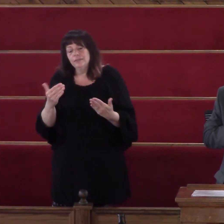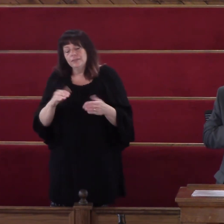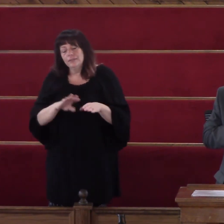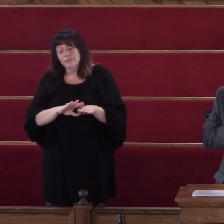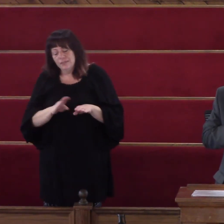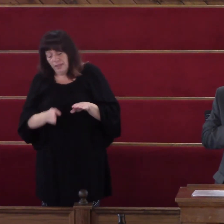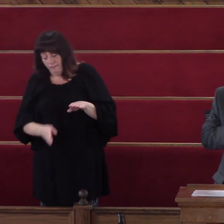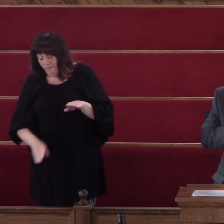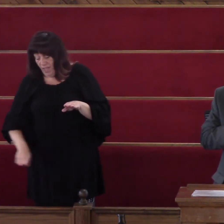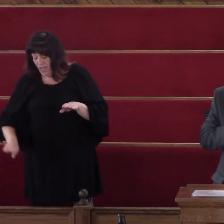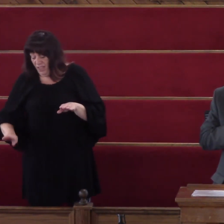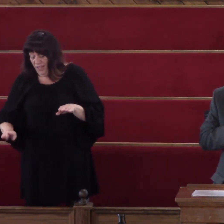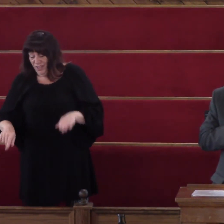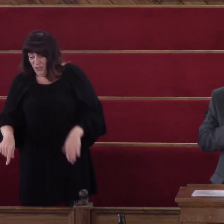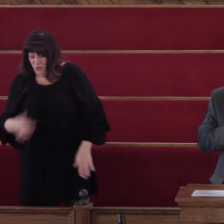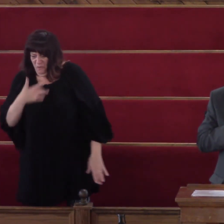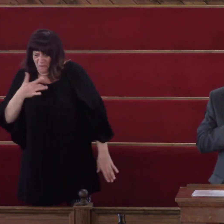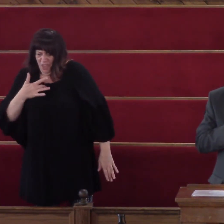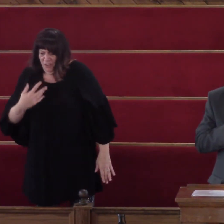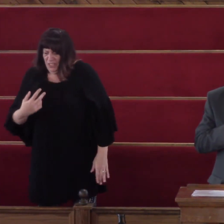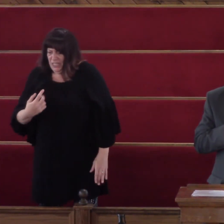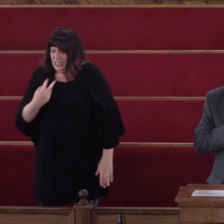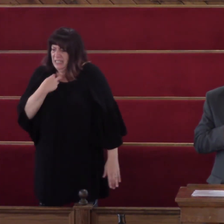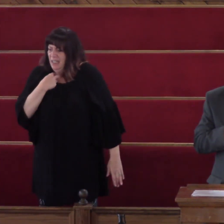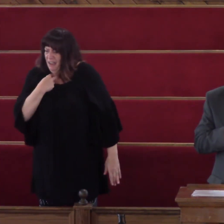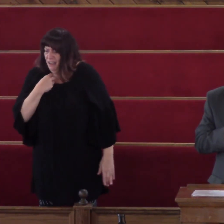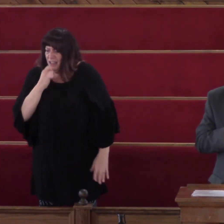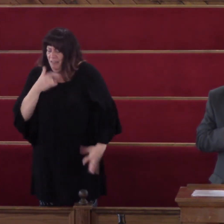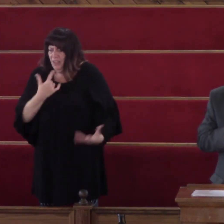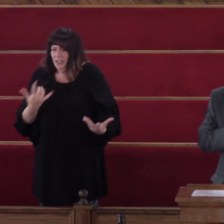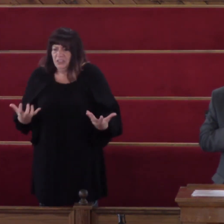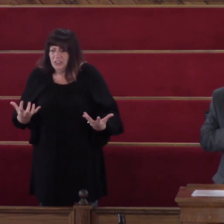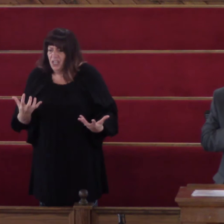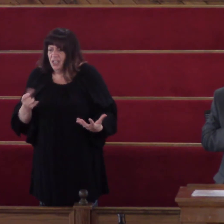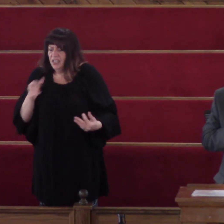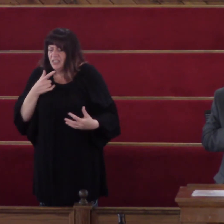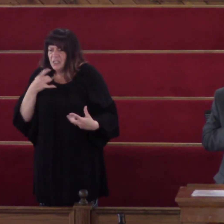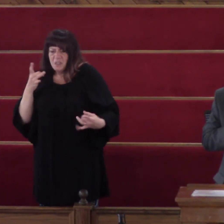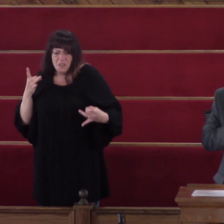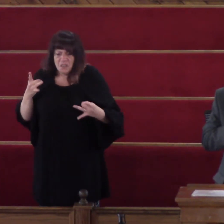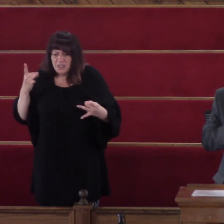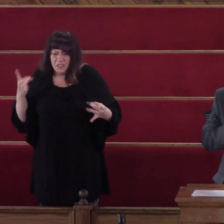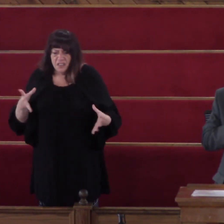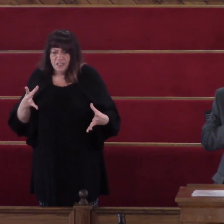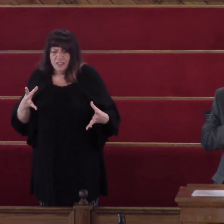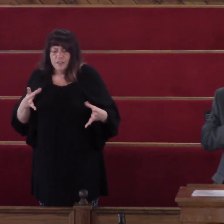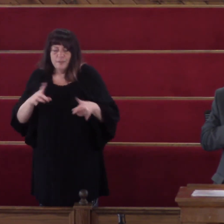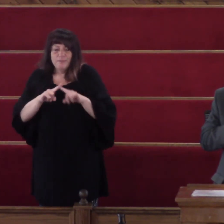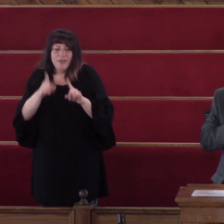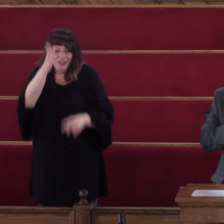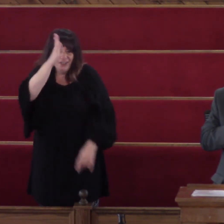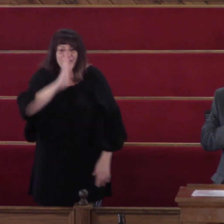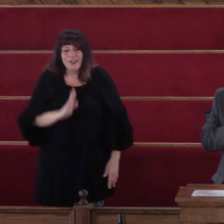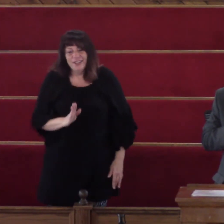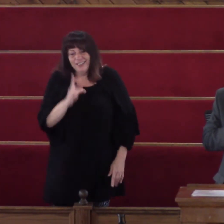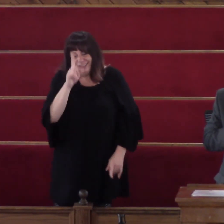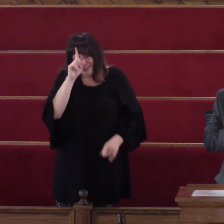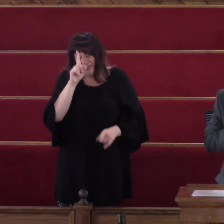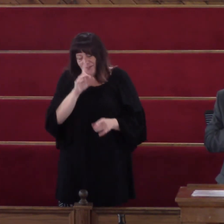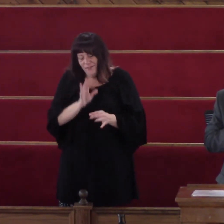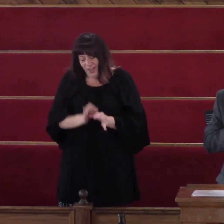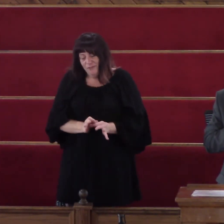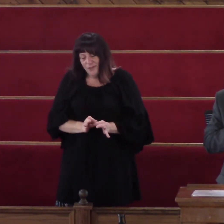Even in the valley He is faithful And true